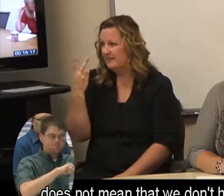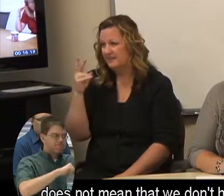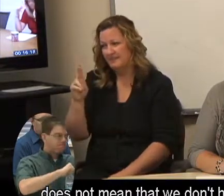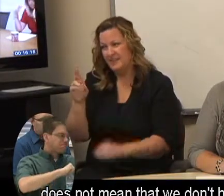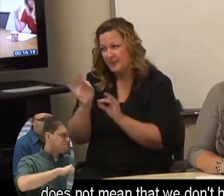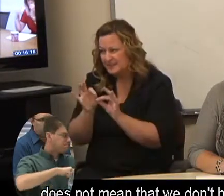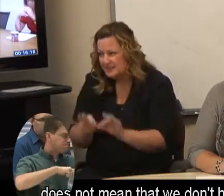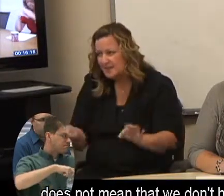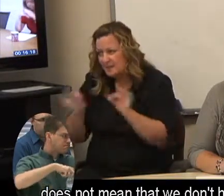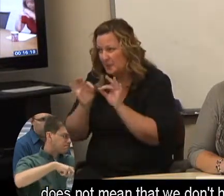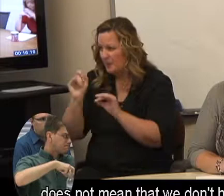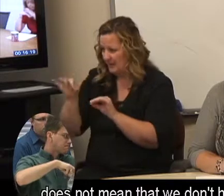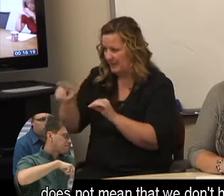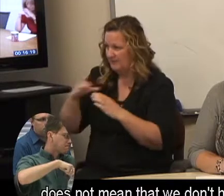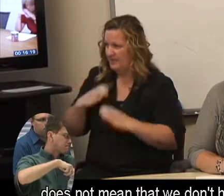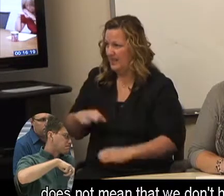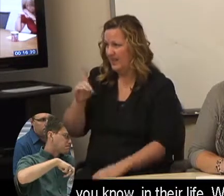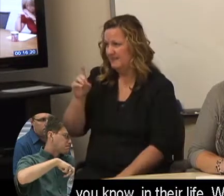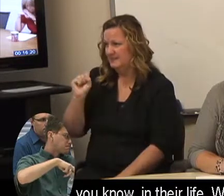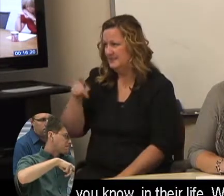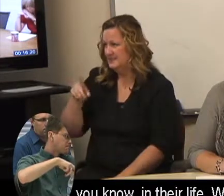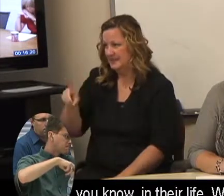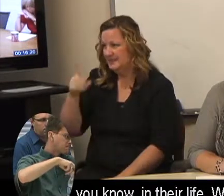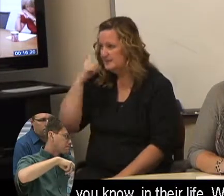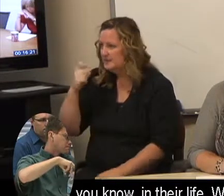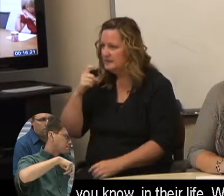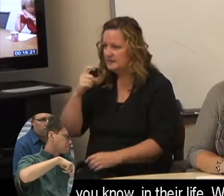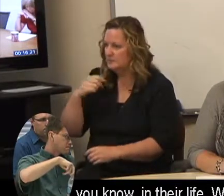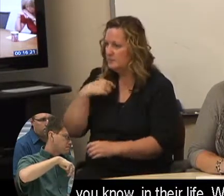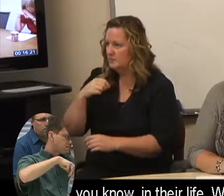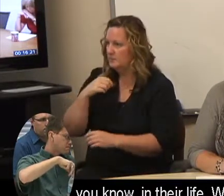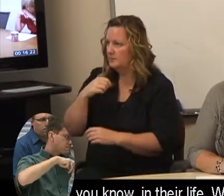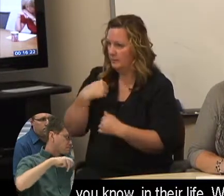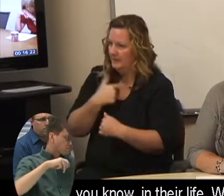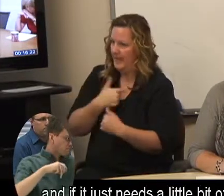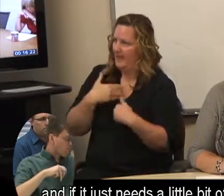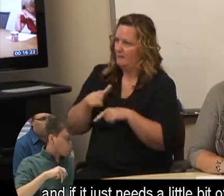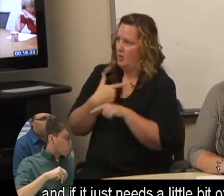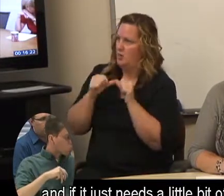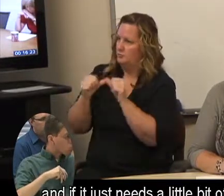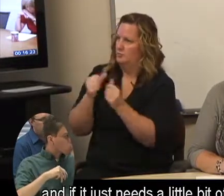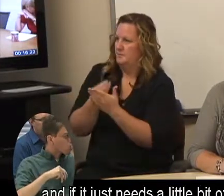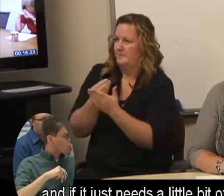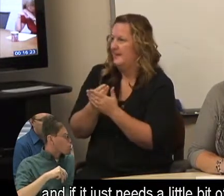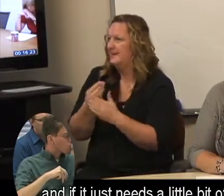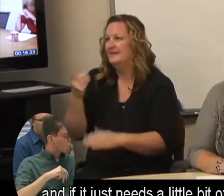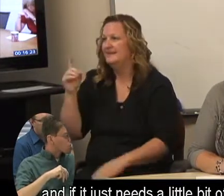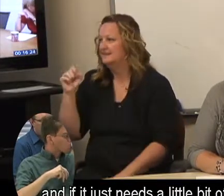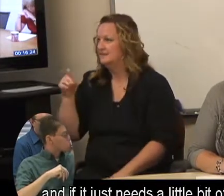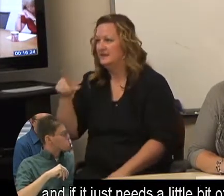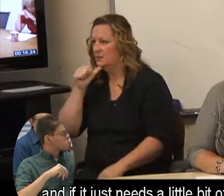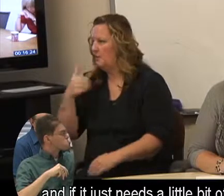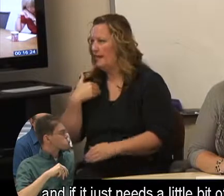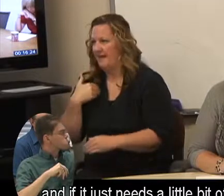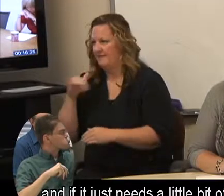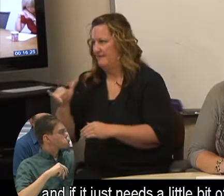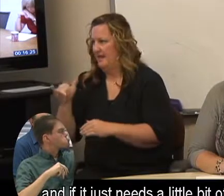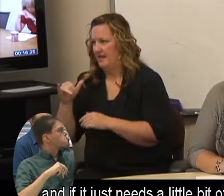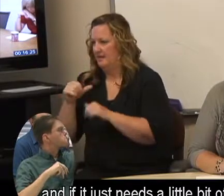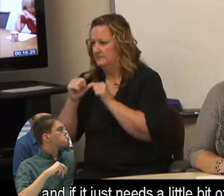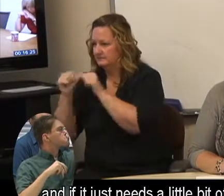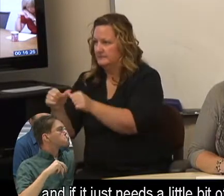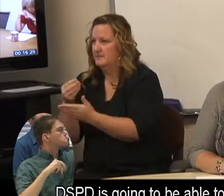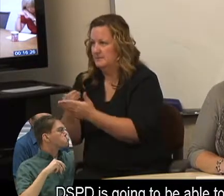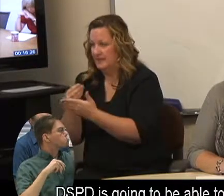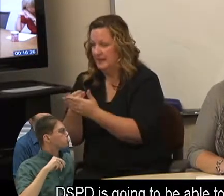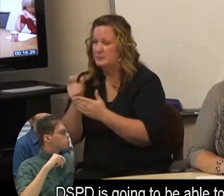funding does not mean that, you know, we don't have a role long-term in their life. We do. And, but if it just needs a little bit of tweaking, DSPD is going to be able